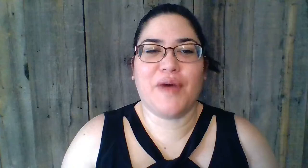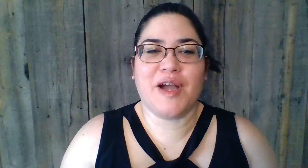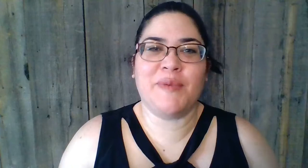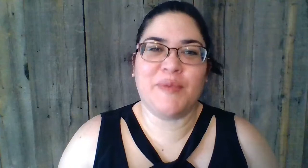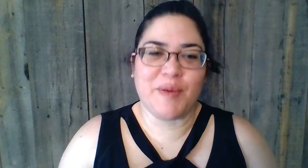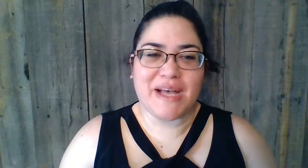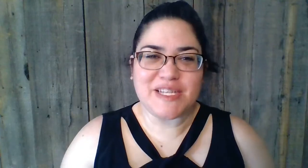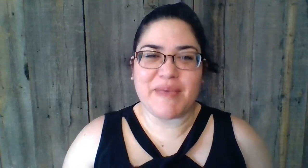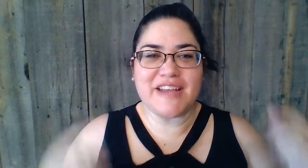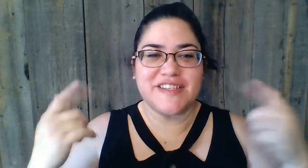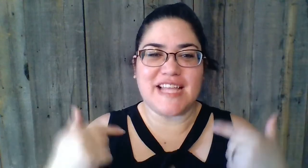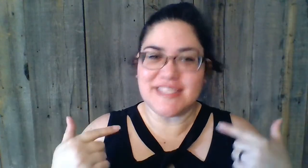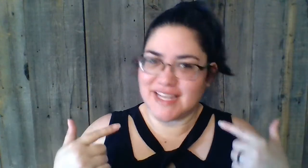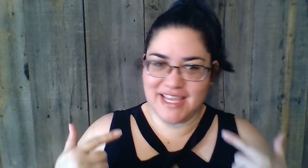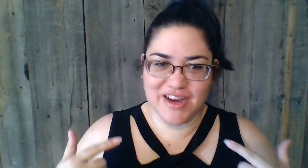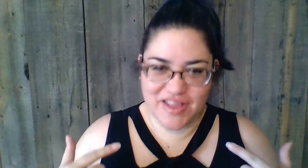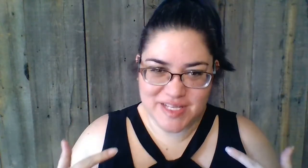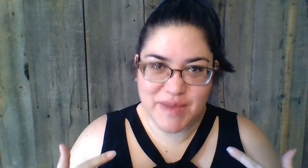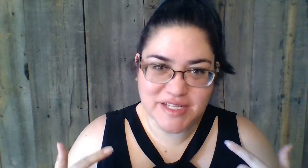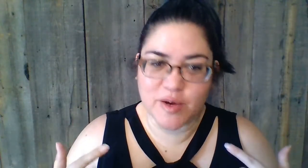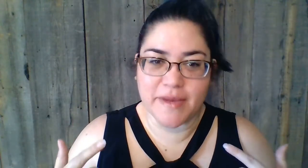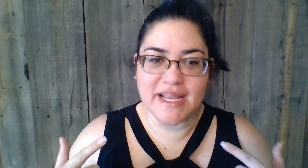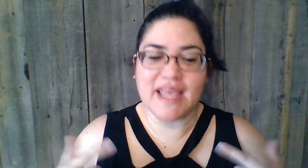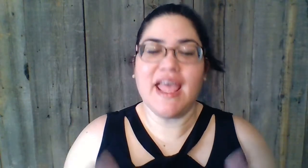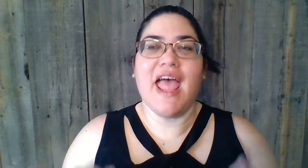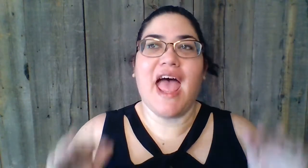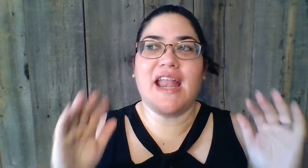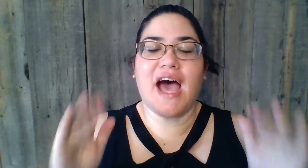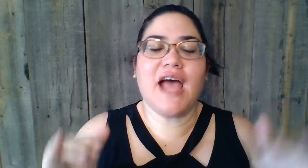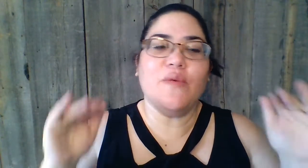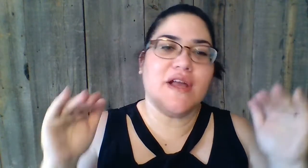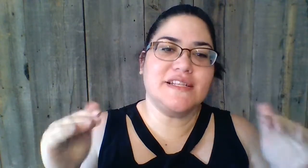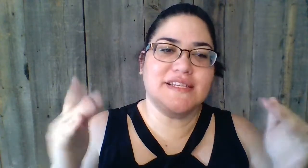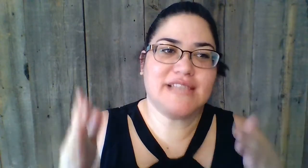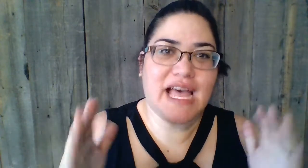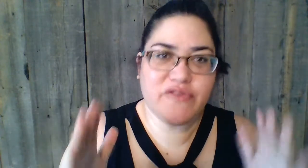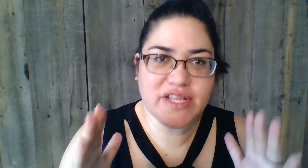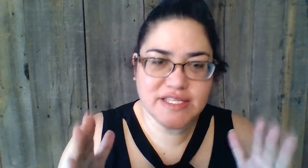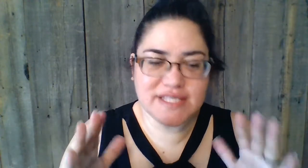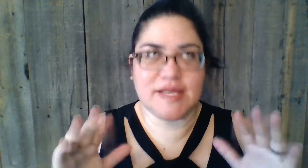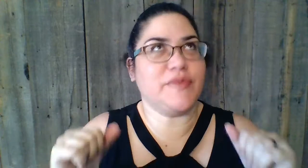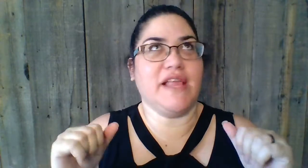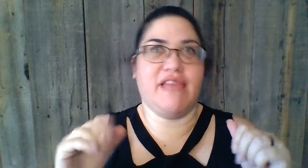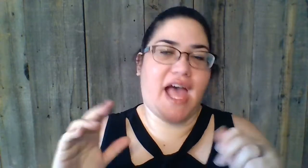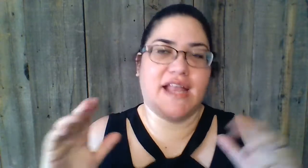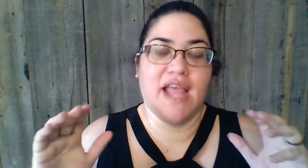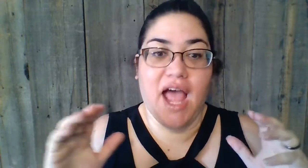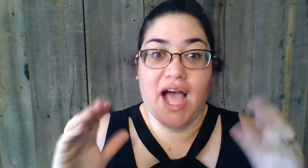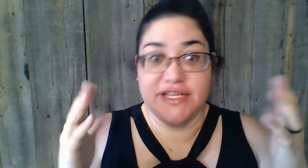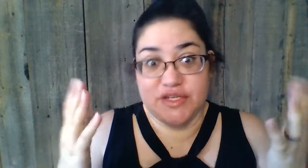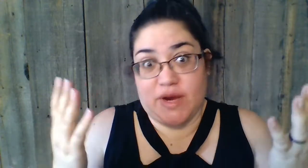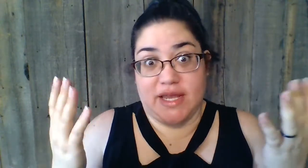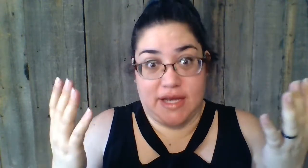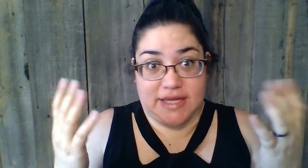Alright people, I'm Magic Makers. Destiny here on this Magical Monday and I wanted to dive into something that I just recognized.